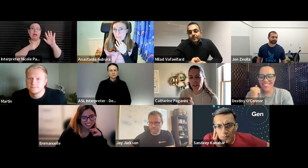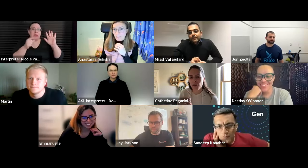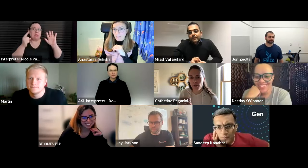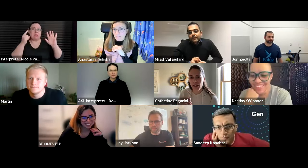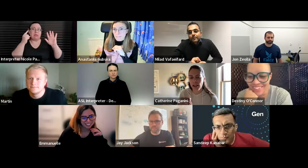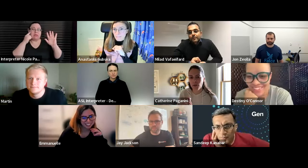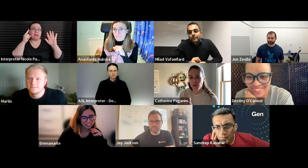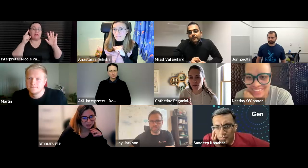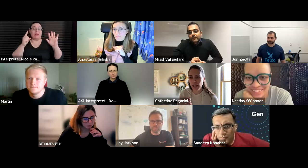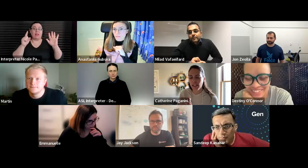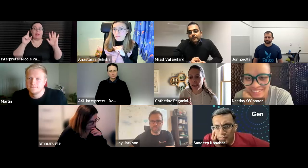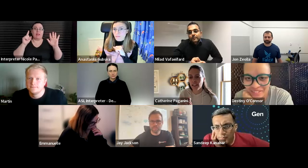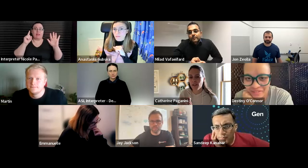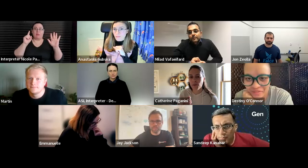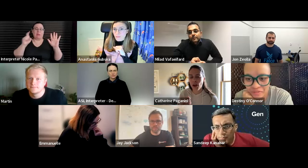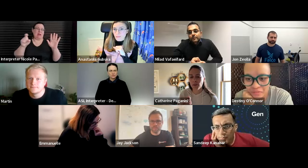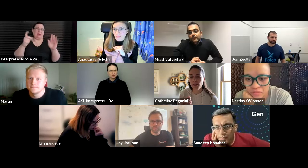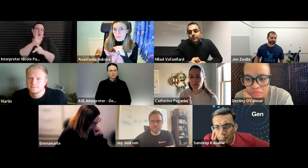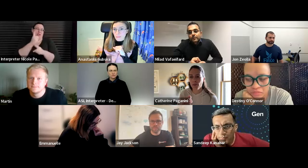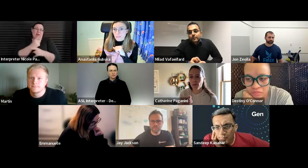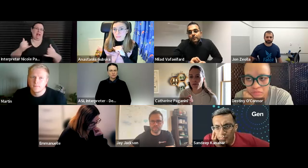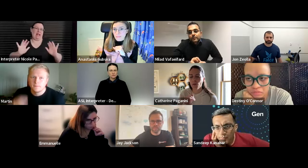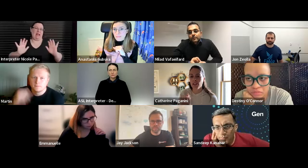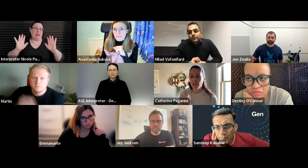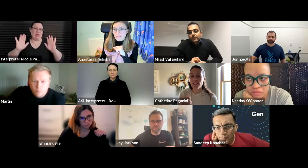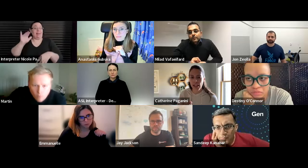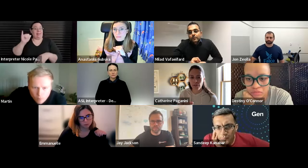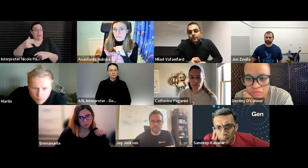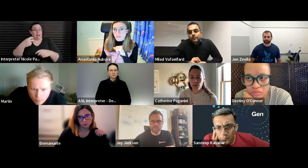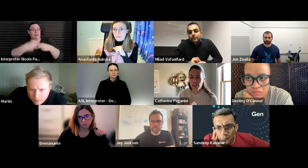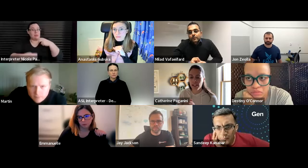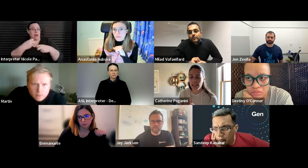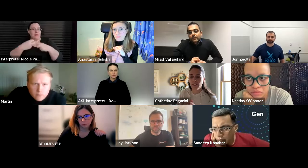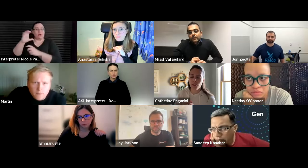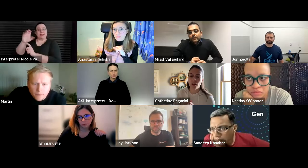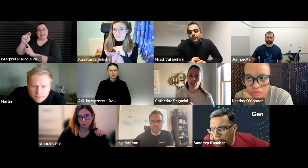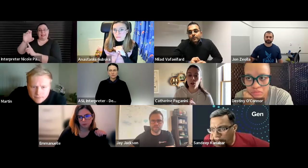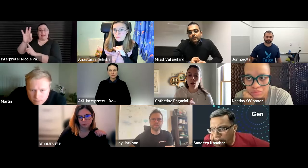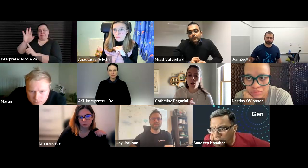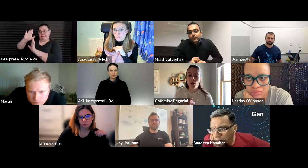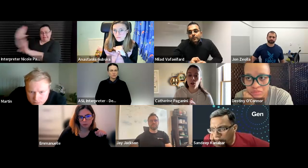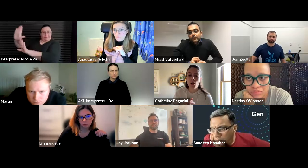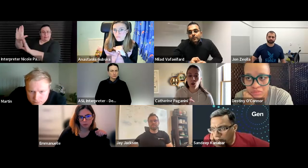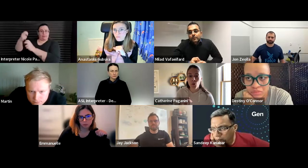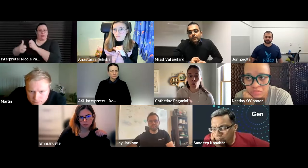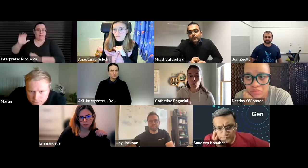for us to figure out right now right that's the problem for the cncf so the cncf